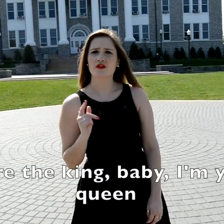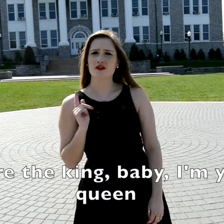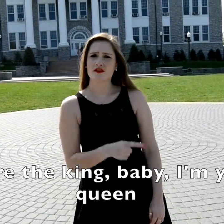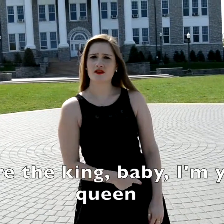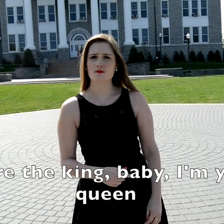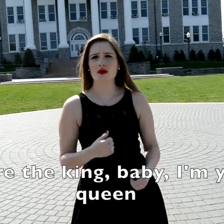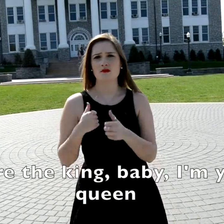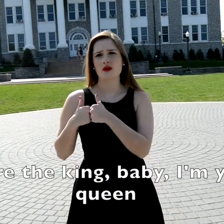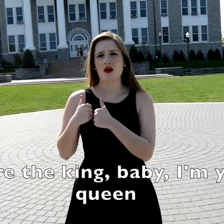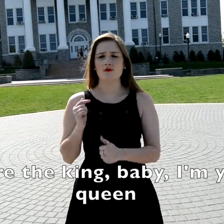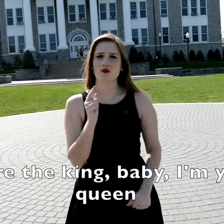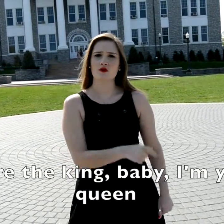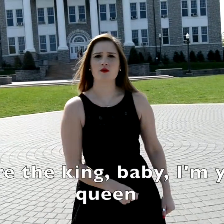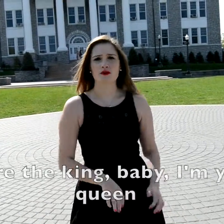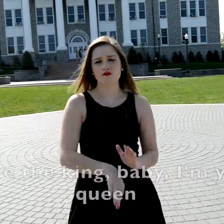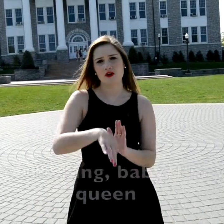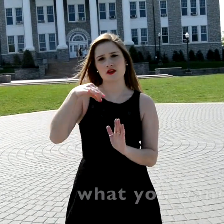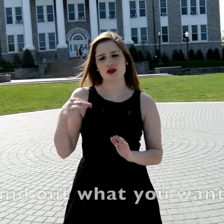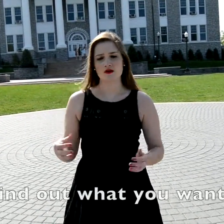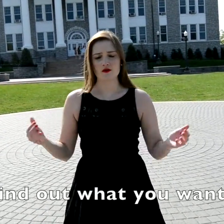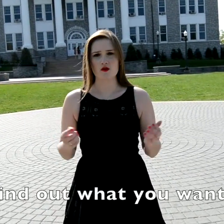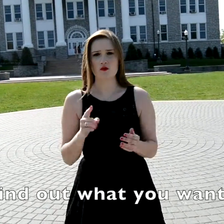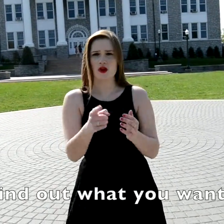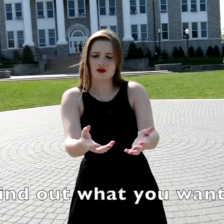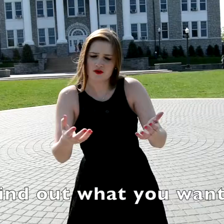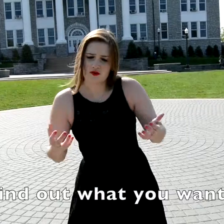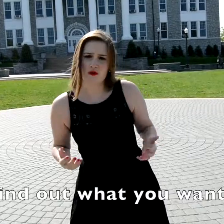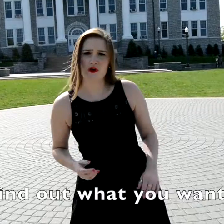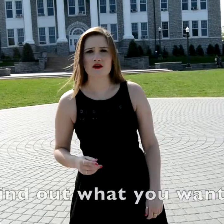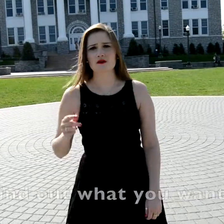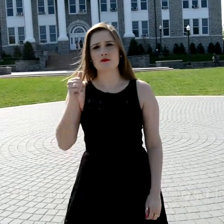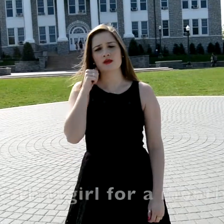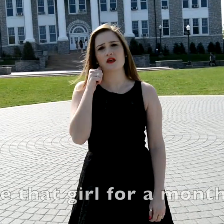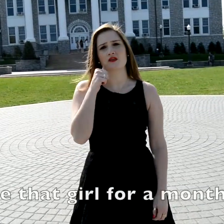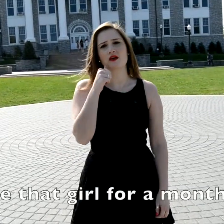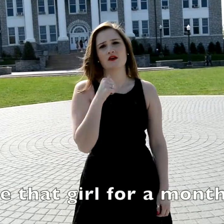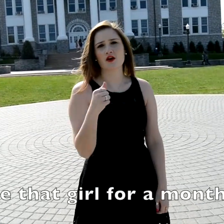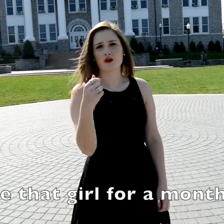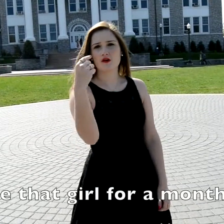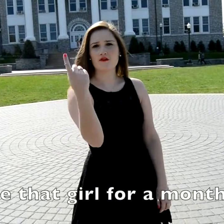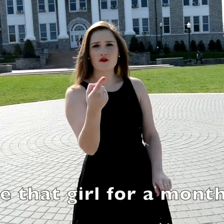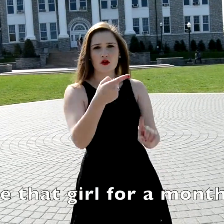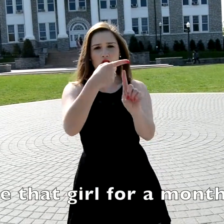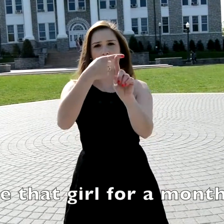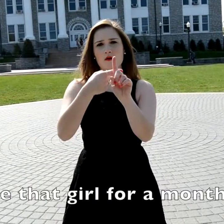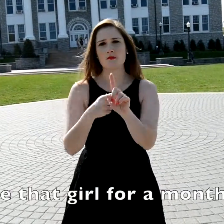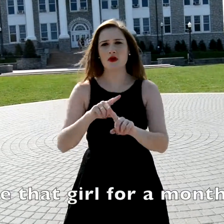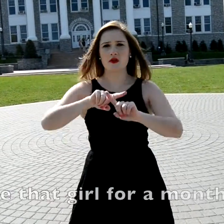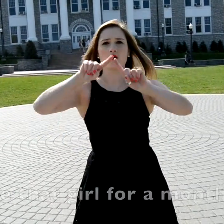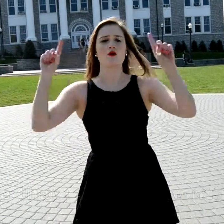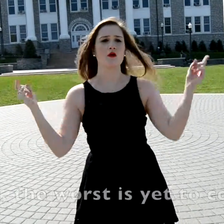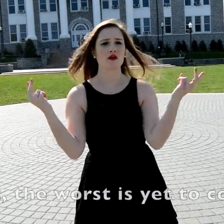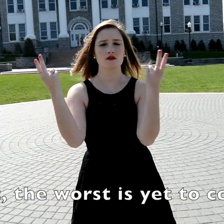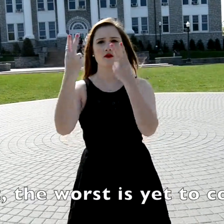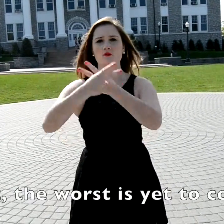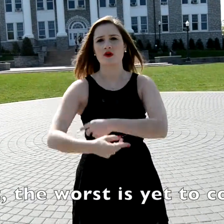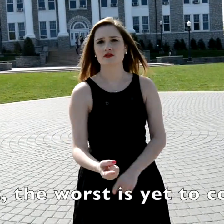You're the king, baby, I'm your queen Find out what you want Be that girl for a month Wait, the